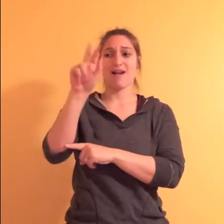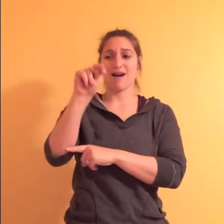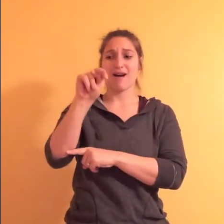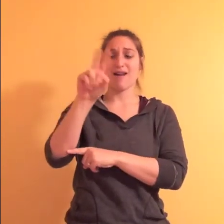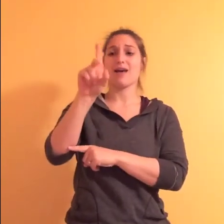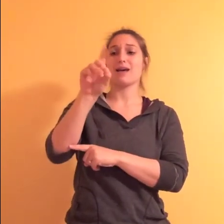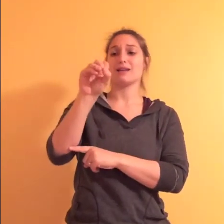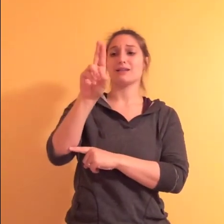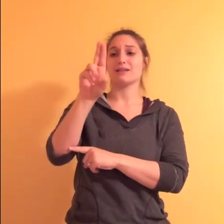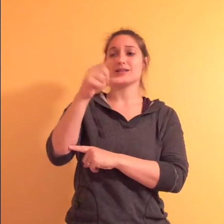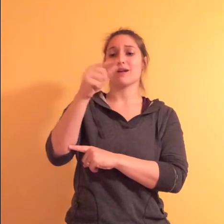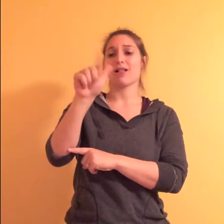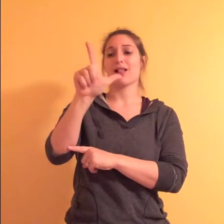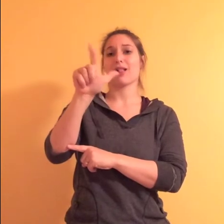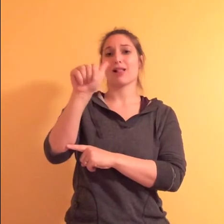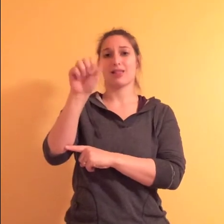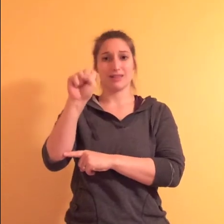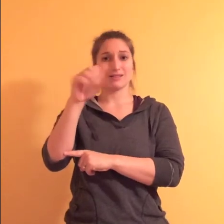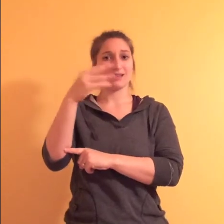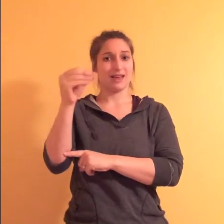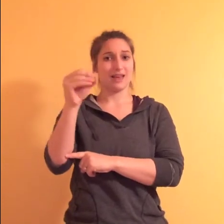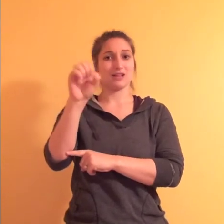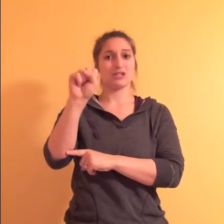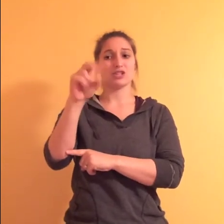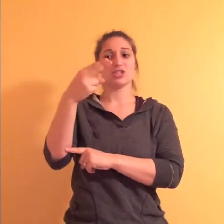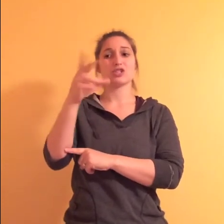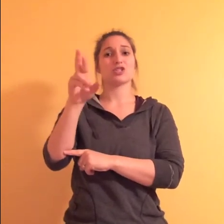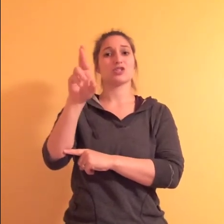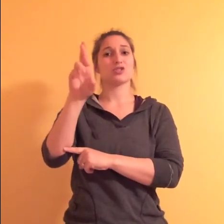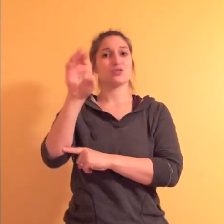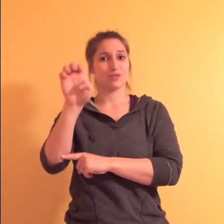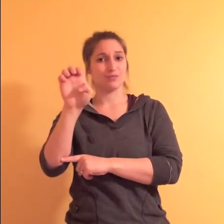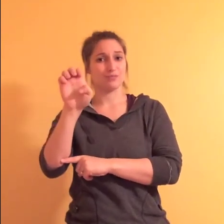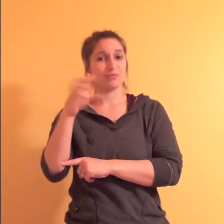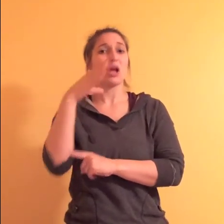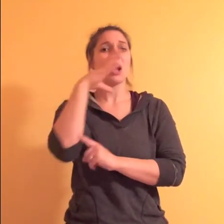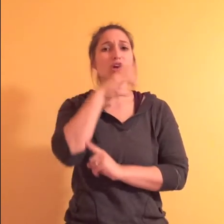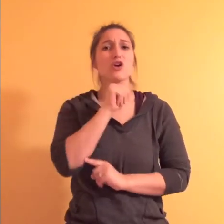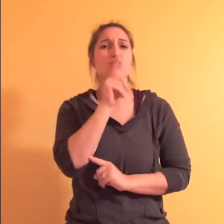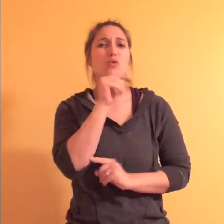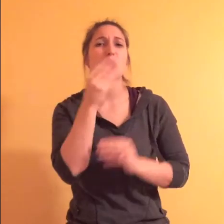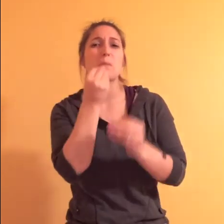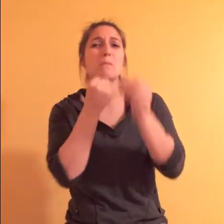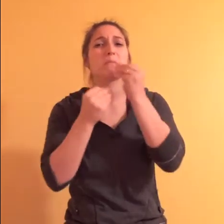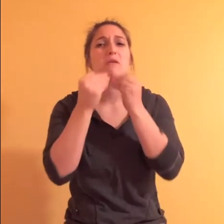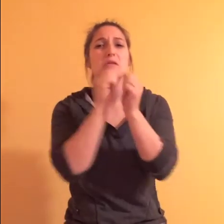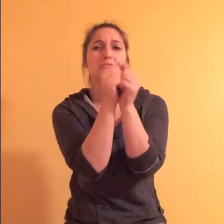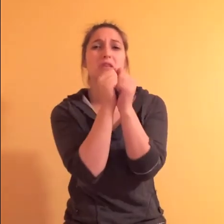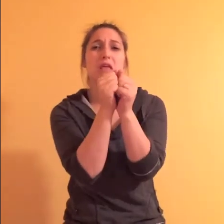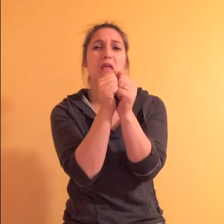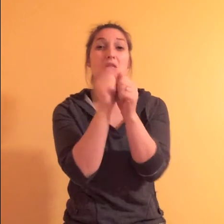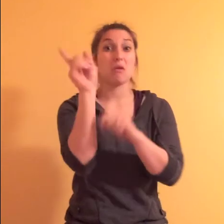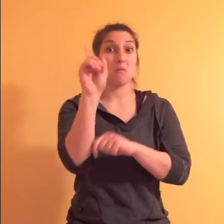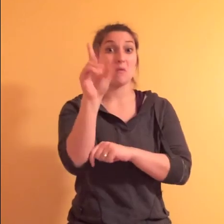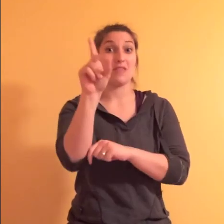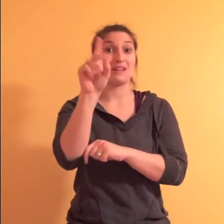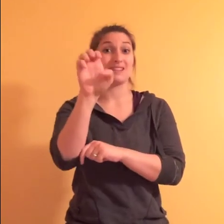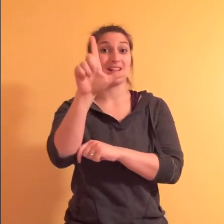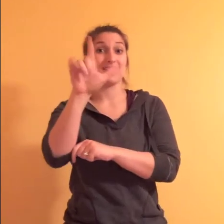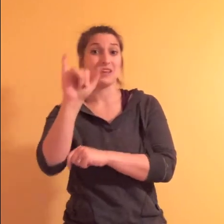Douglas, and the late Dinah Shorah. Guess who eats together at the Carnegie Deli?